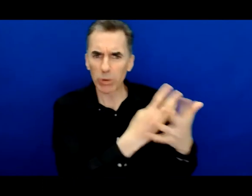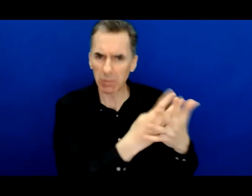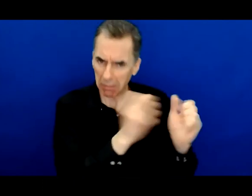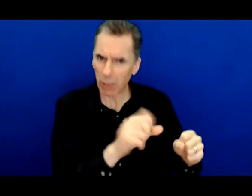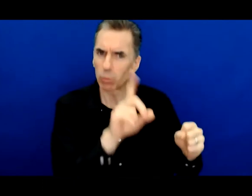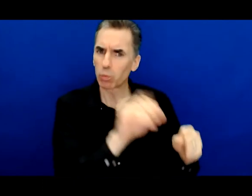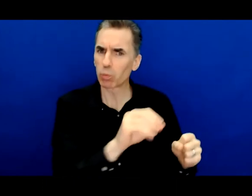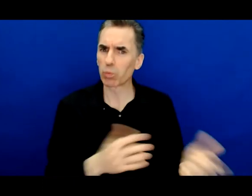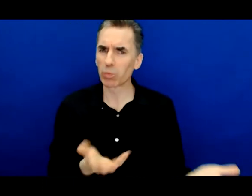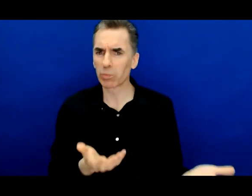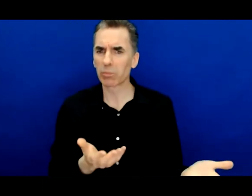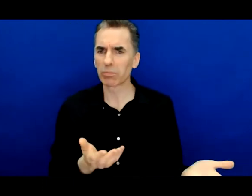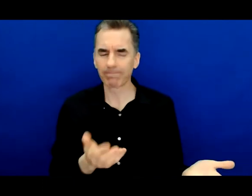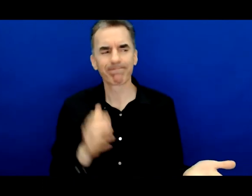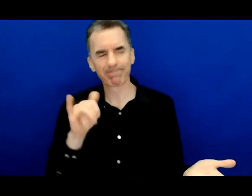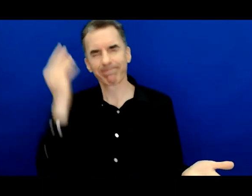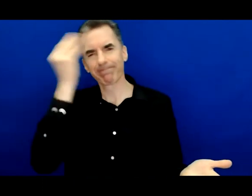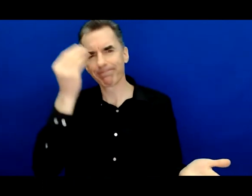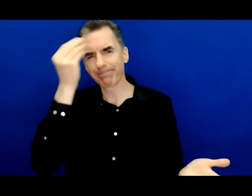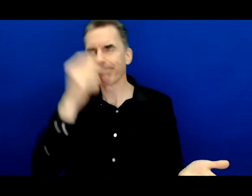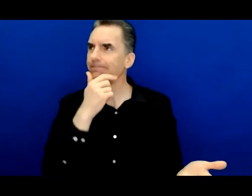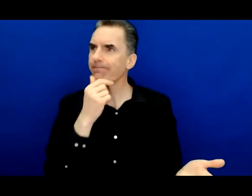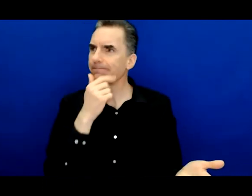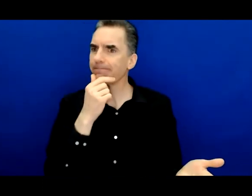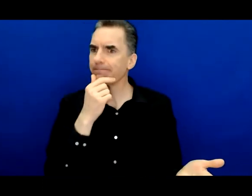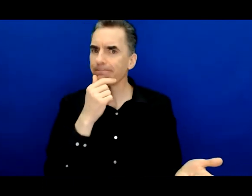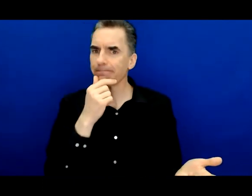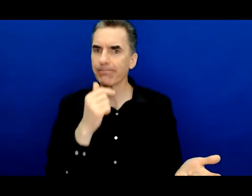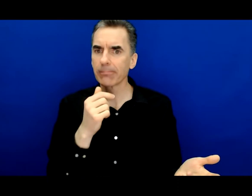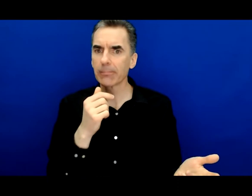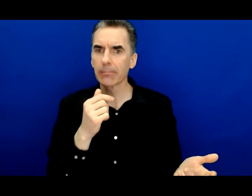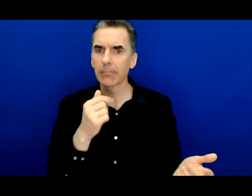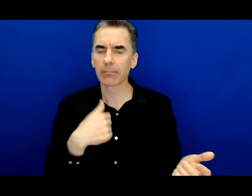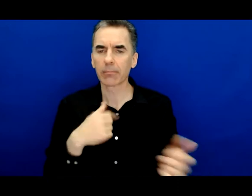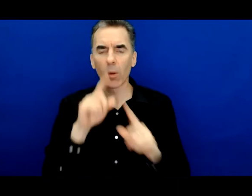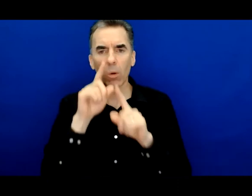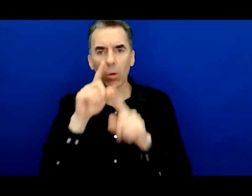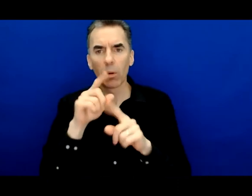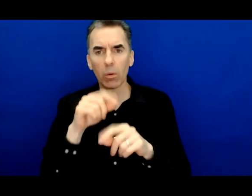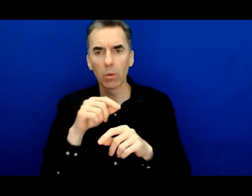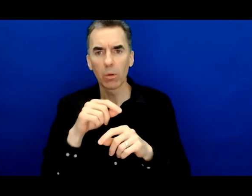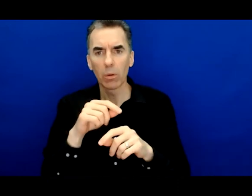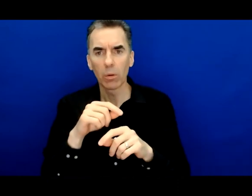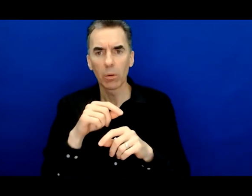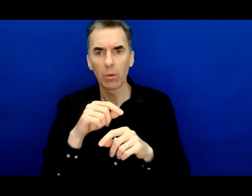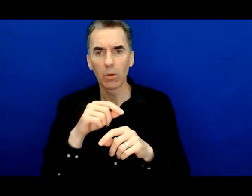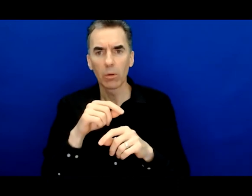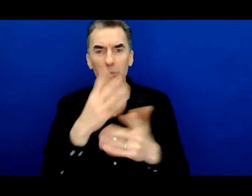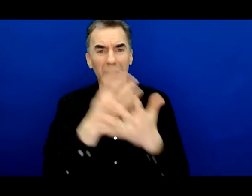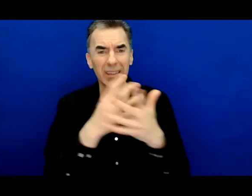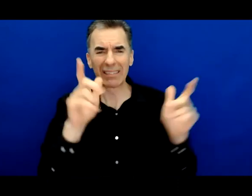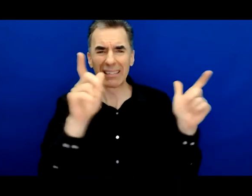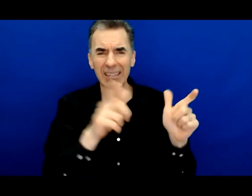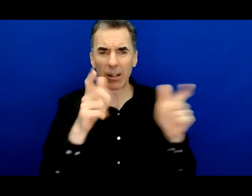started with a mission of cutting the number of people under correctional supervision in half by 2030 is because my son Joshua had